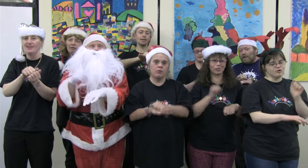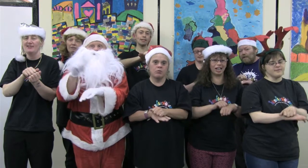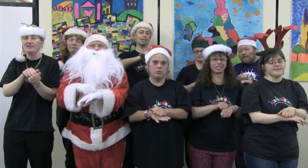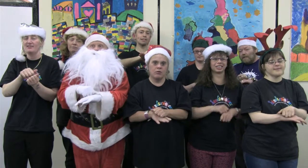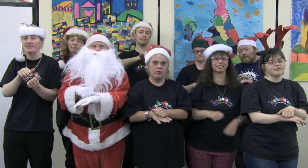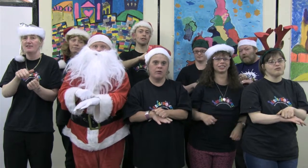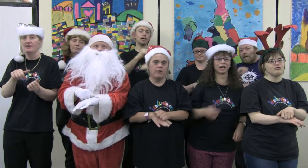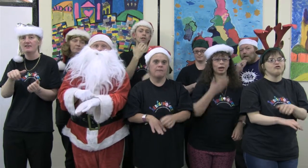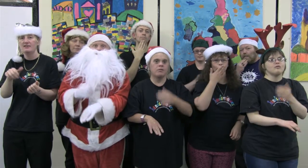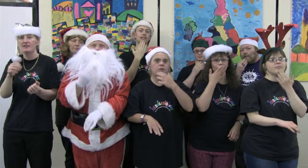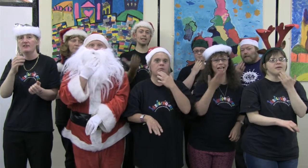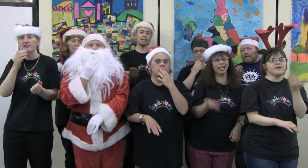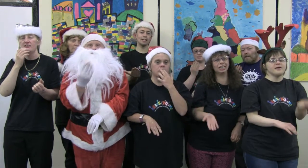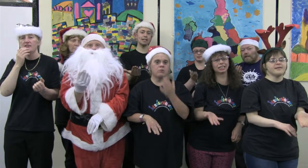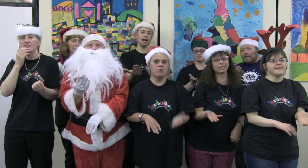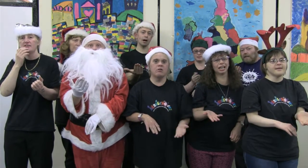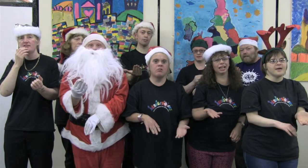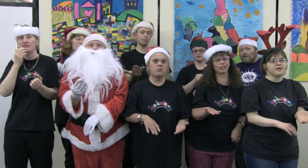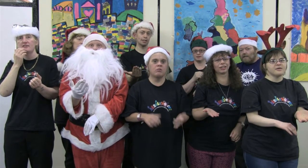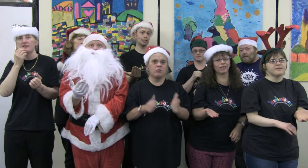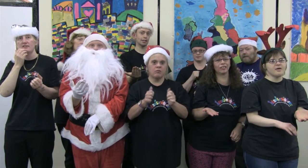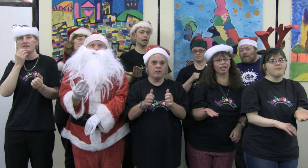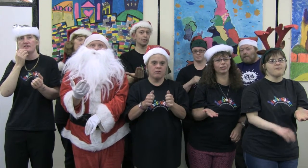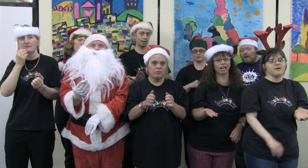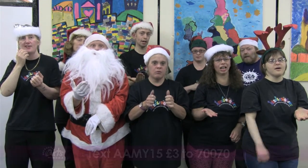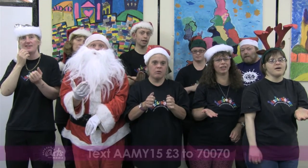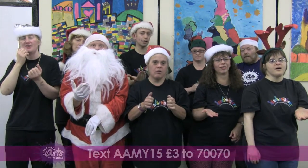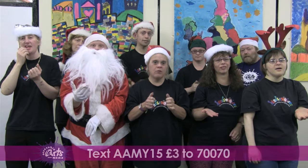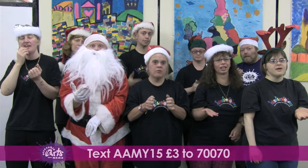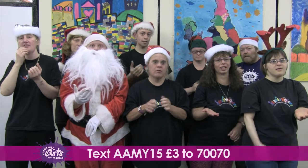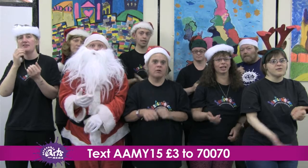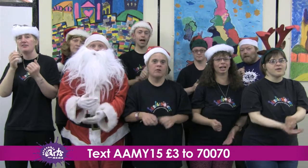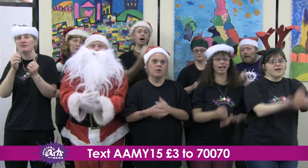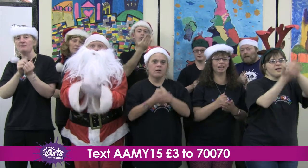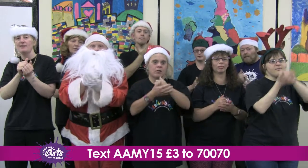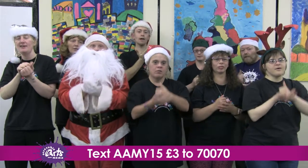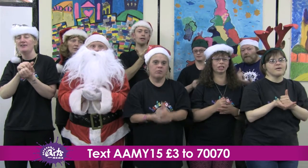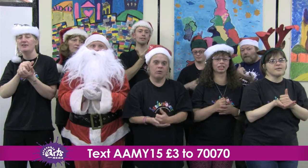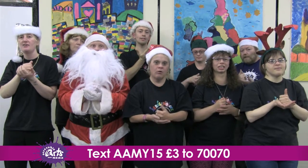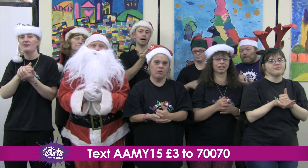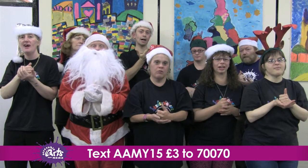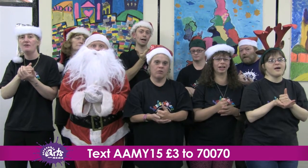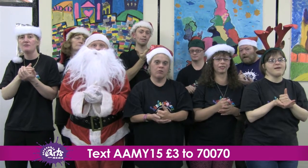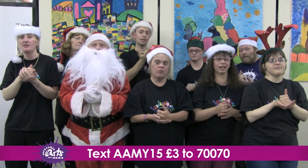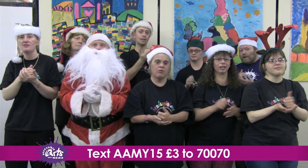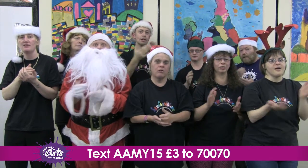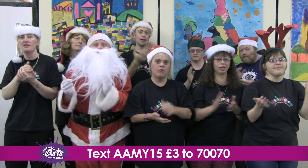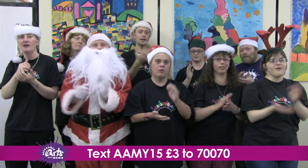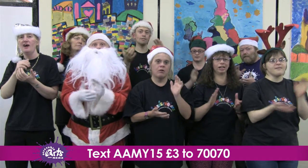Please have this number to help us to offer. Merry,